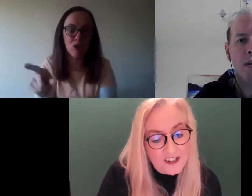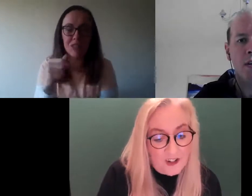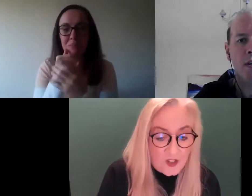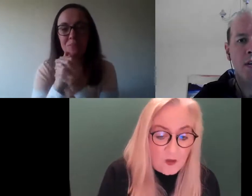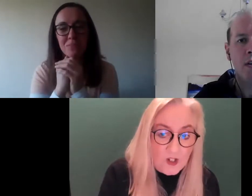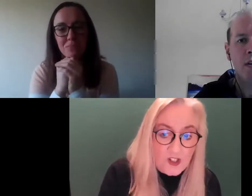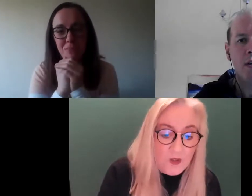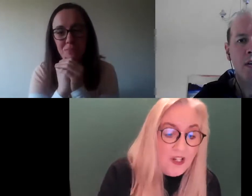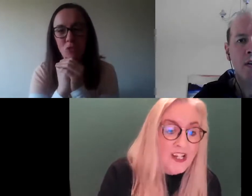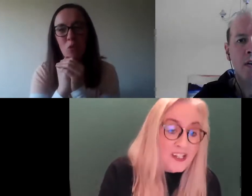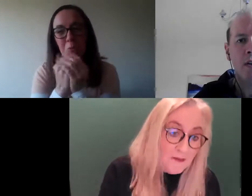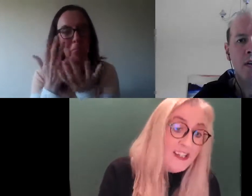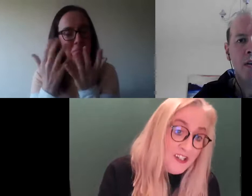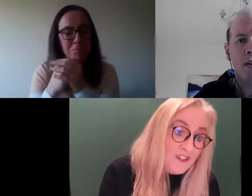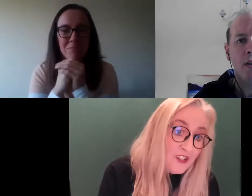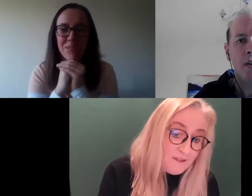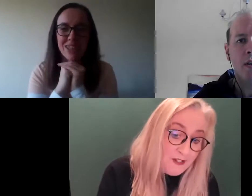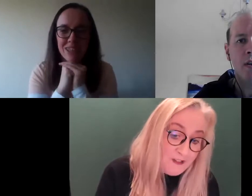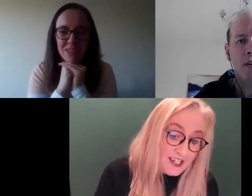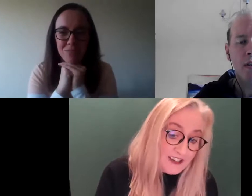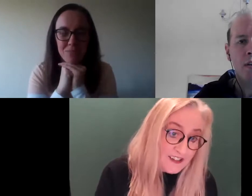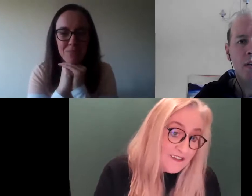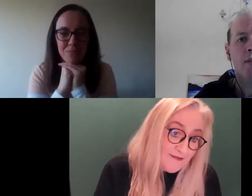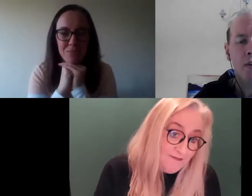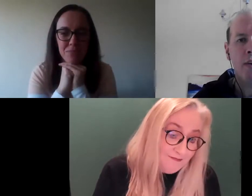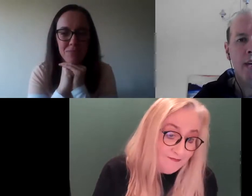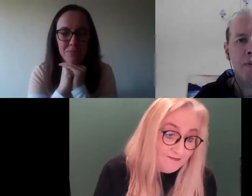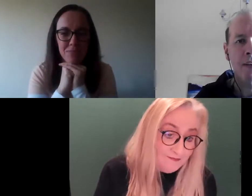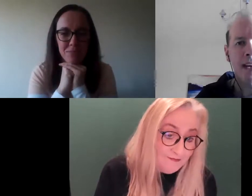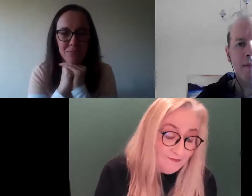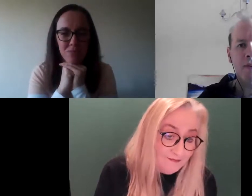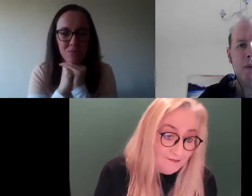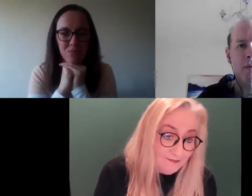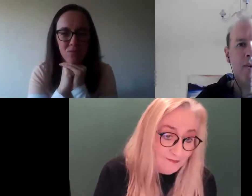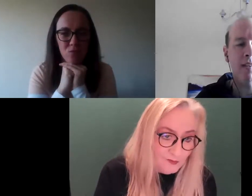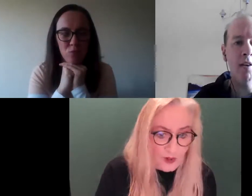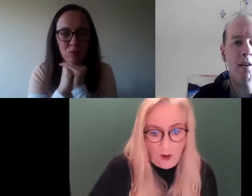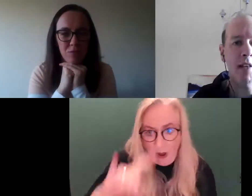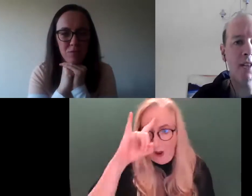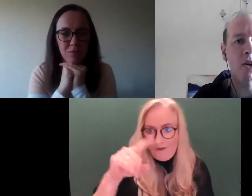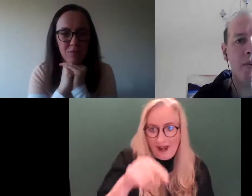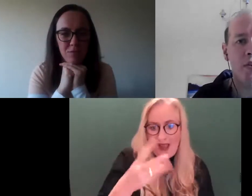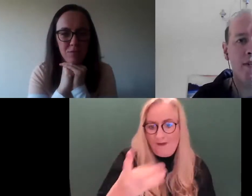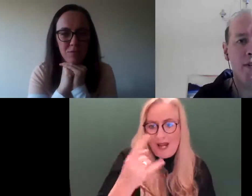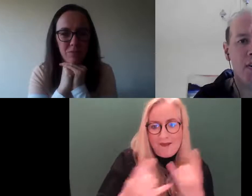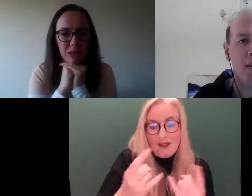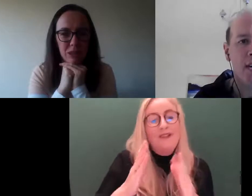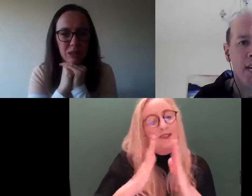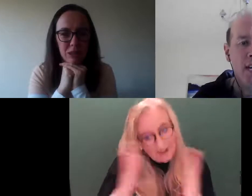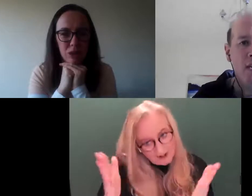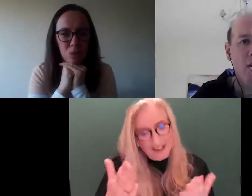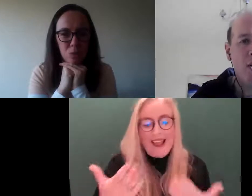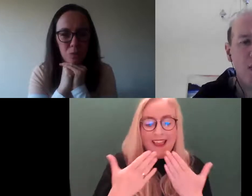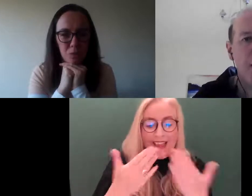emergency service 112 to make it easier for deaf people to access. Okay, and hopefully that happens as well. Well, listen, look, thanks so much for